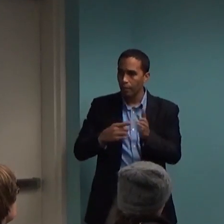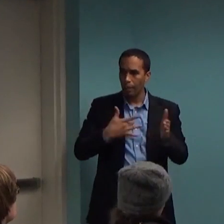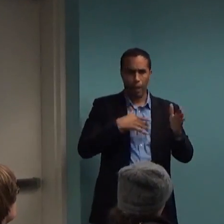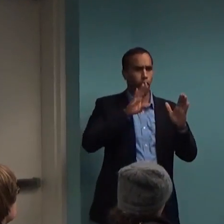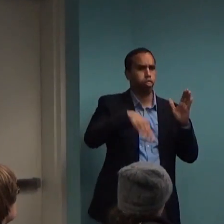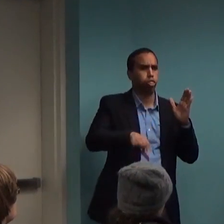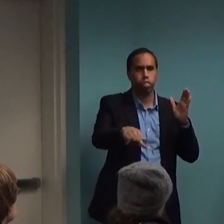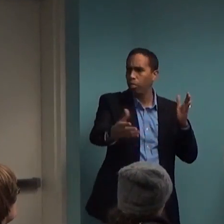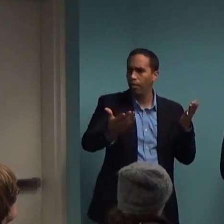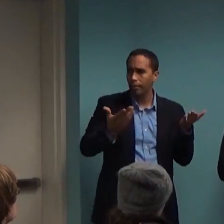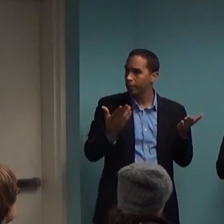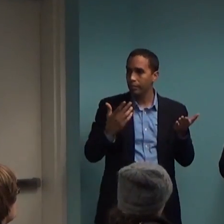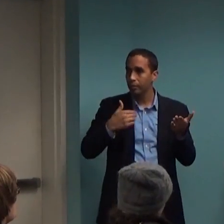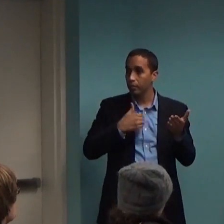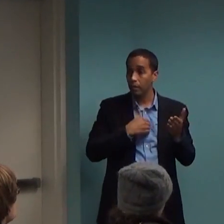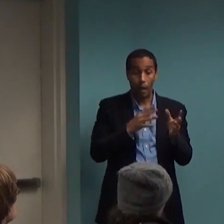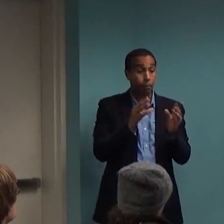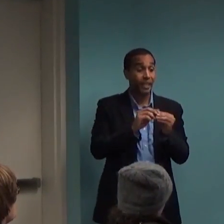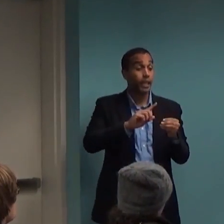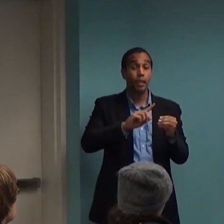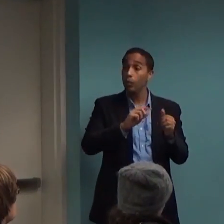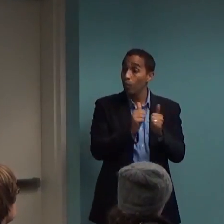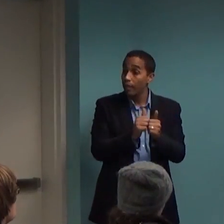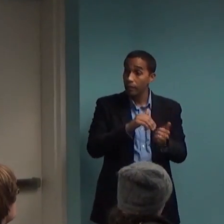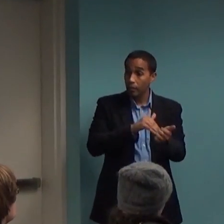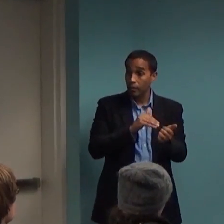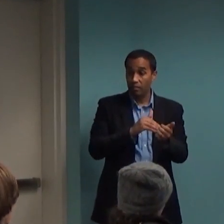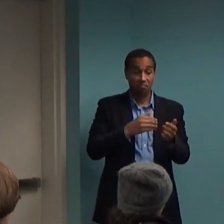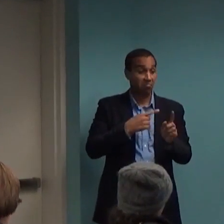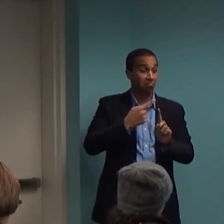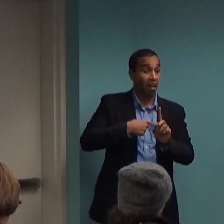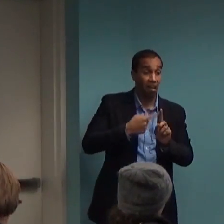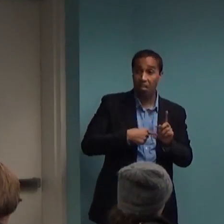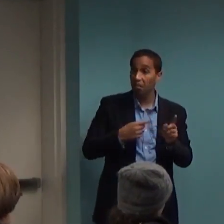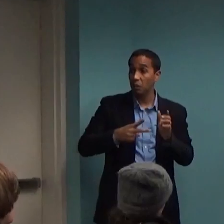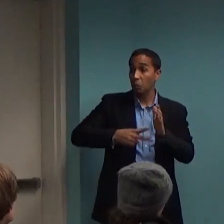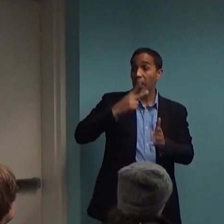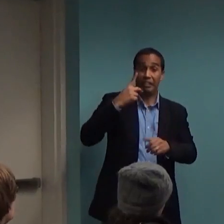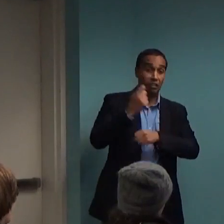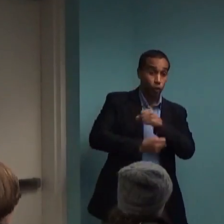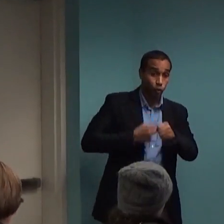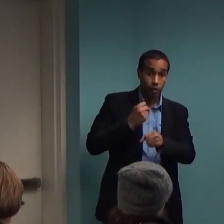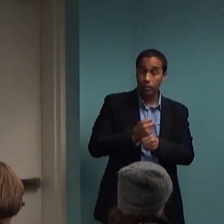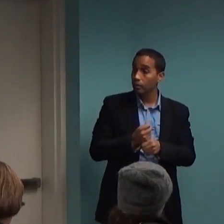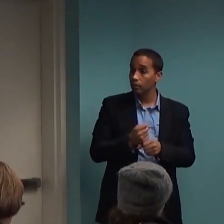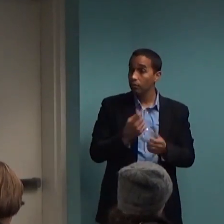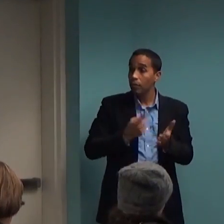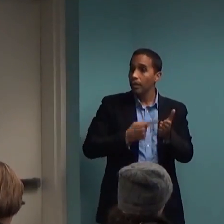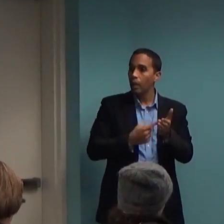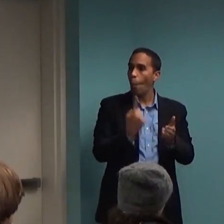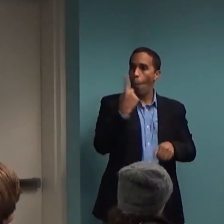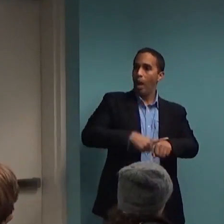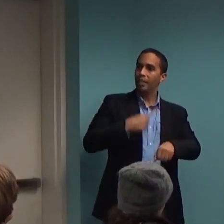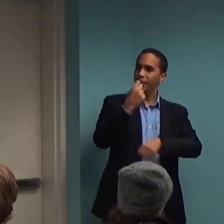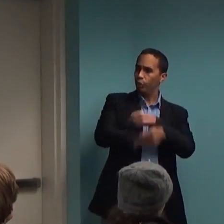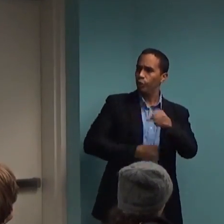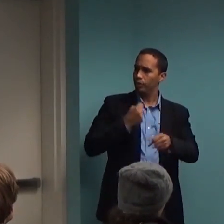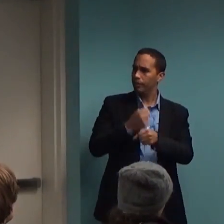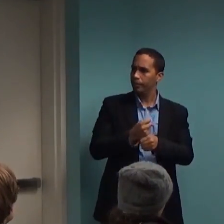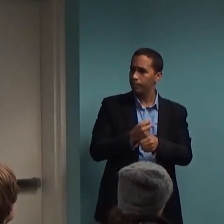anywhere from monthly to biannually. Maybe less frequently. I've had clients come to me where they see their psychiatrist once a year. That's pretty low frequency if you're taking